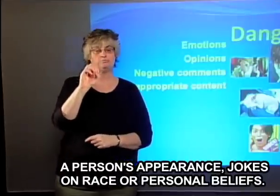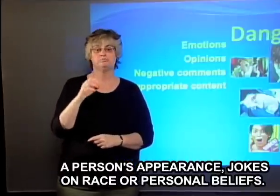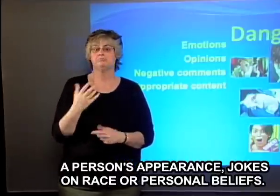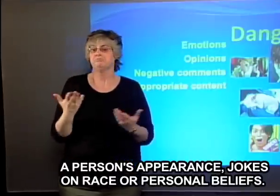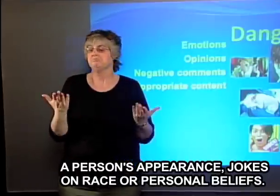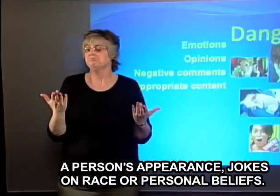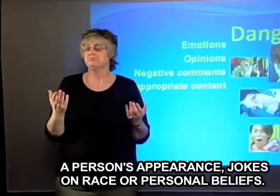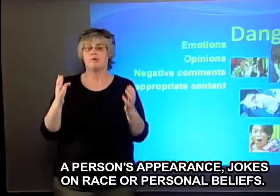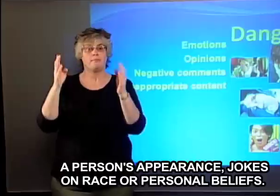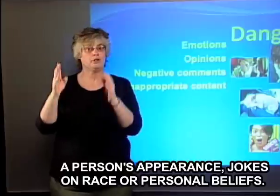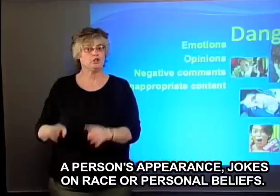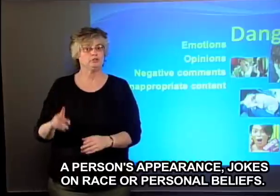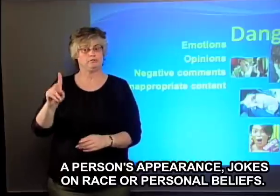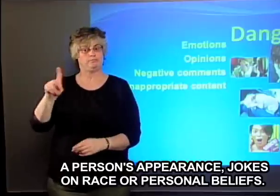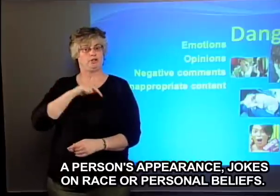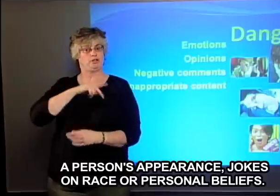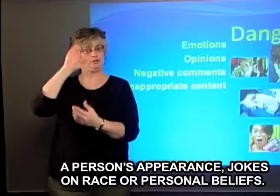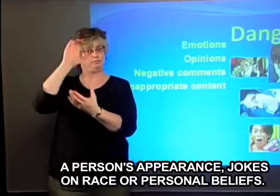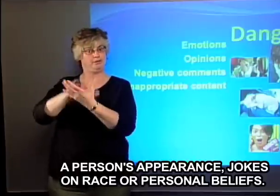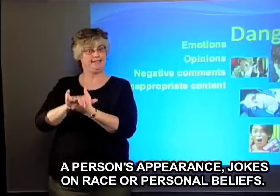or personal beliefs.